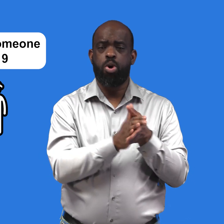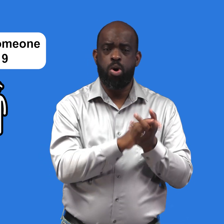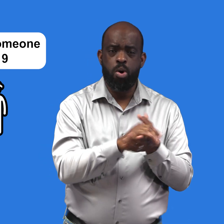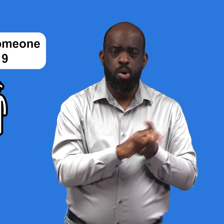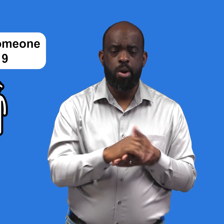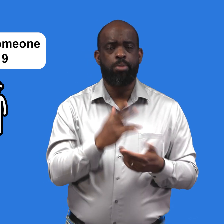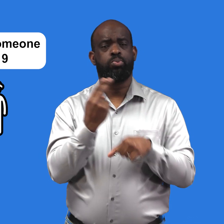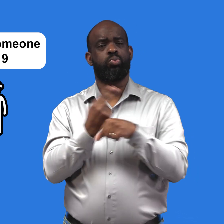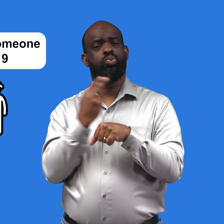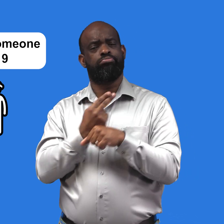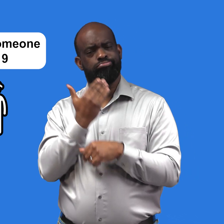washing your hands,